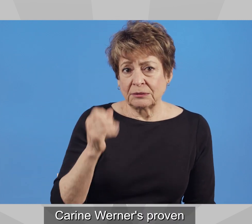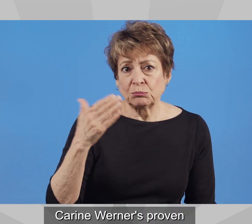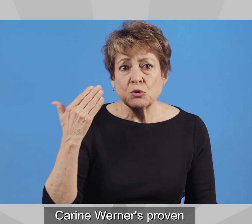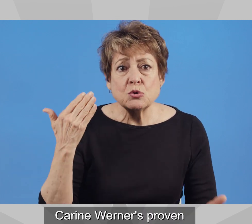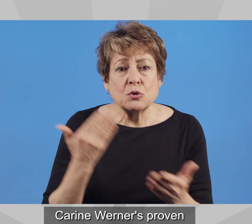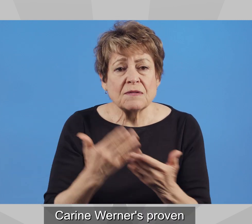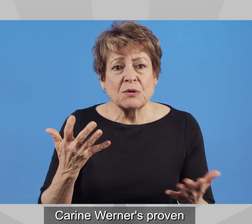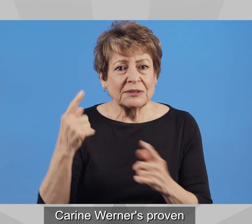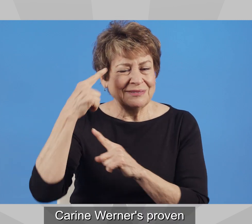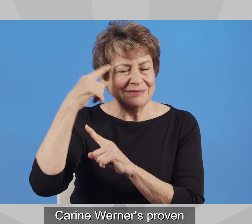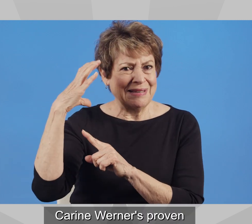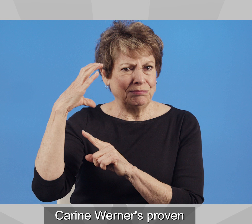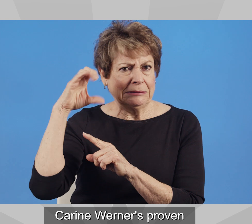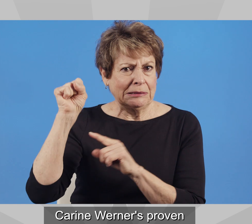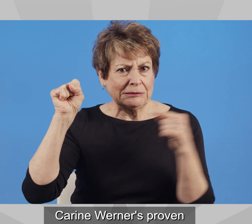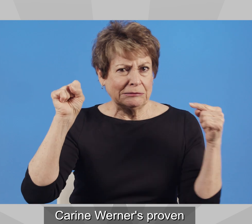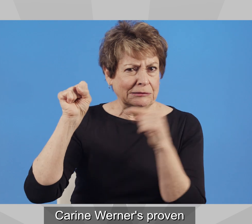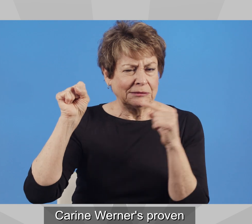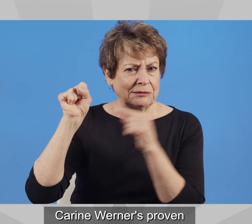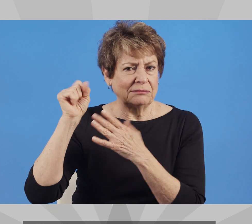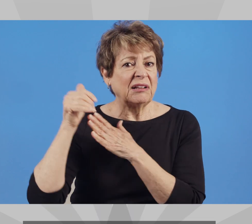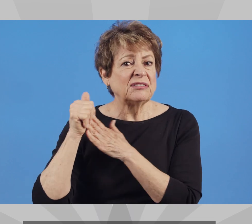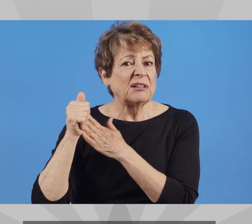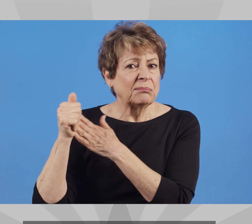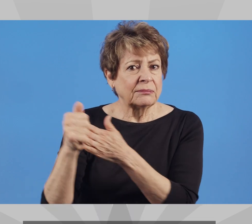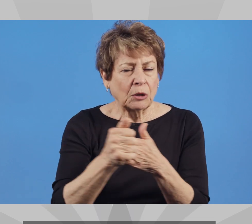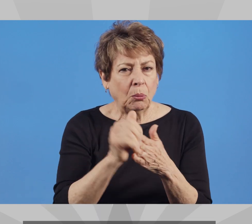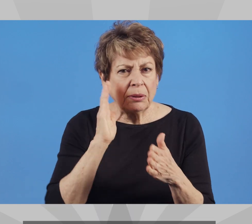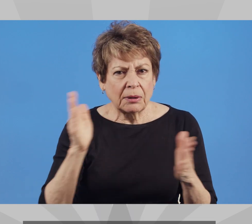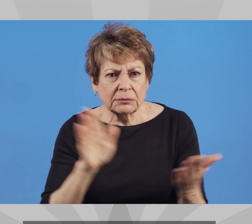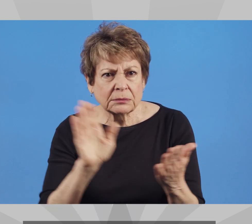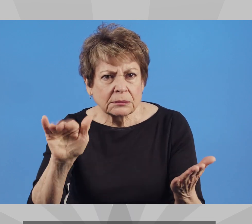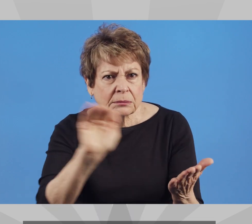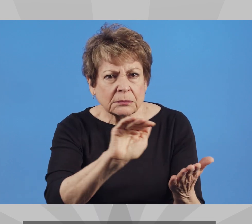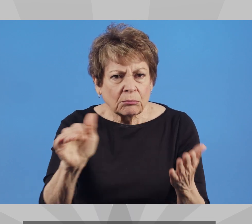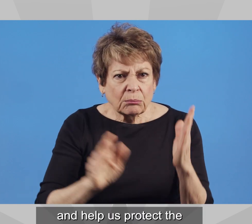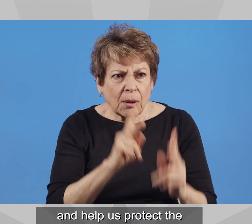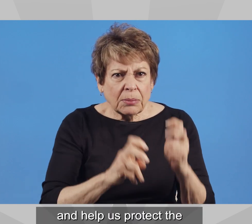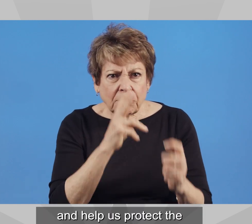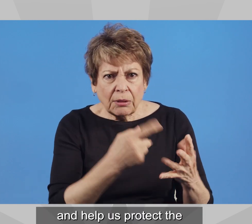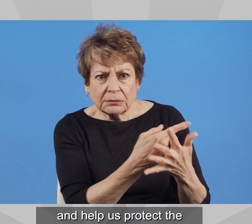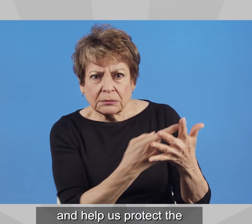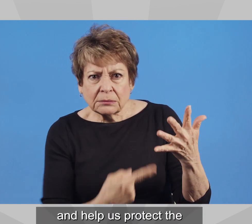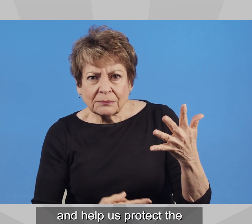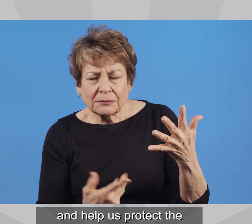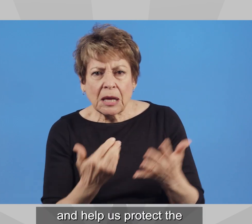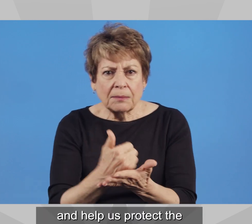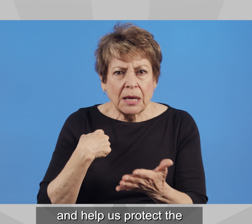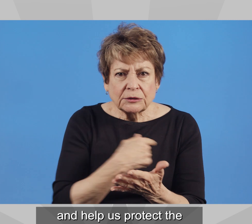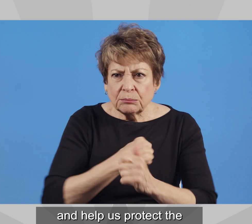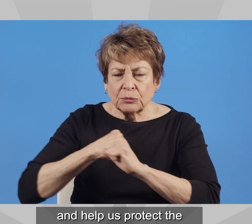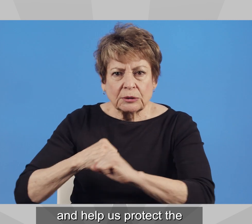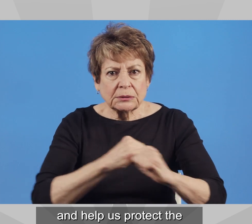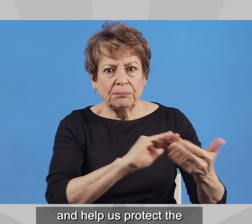Karine Werner's proven common-sense leadership will address the problems we face and help us protect the